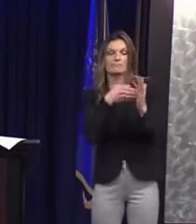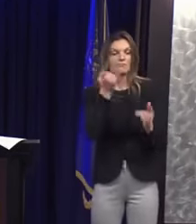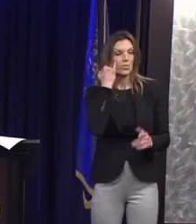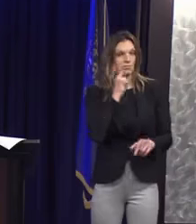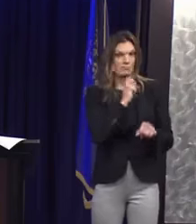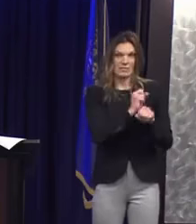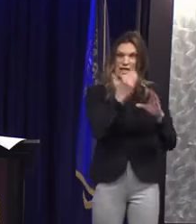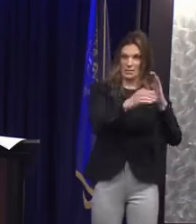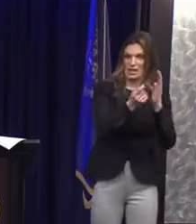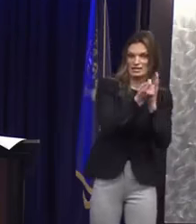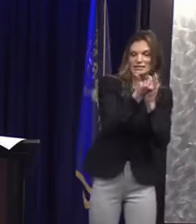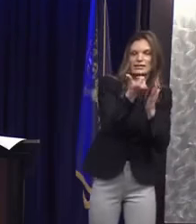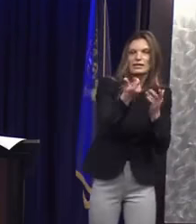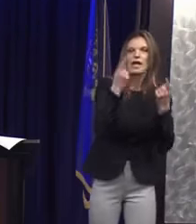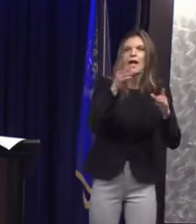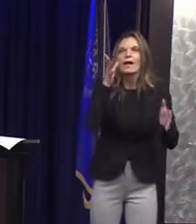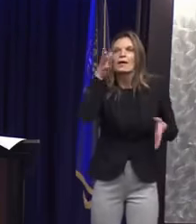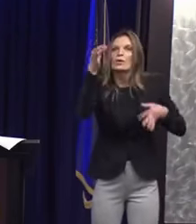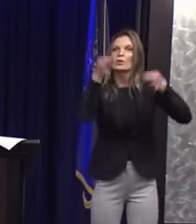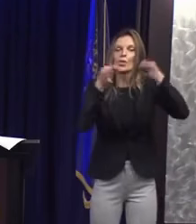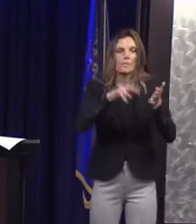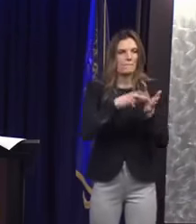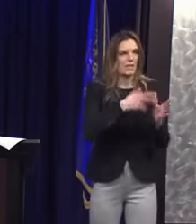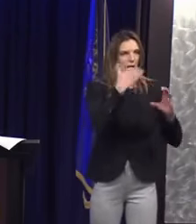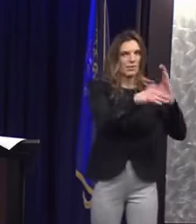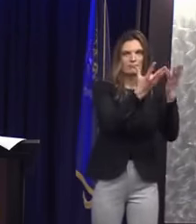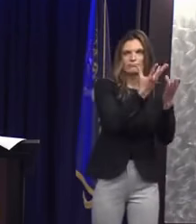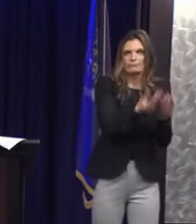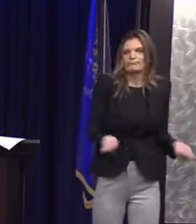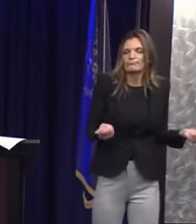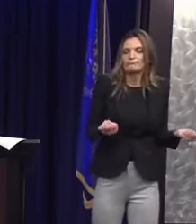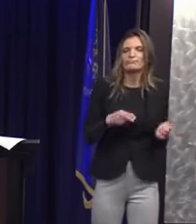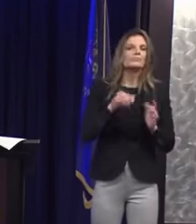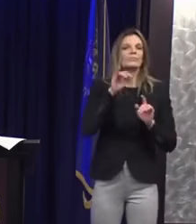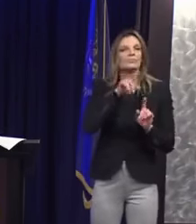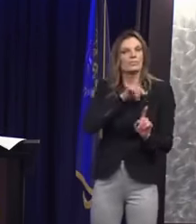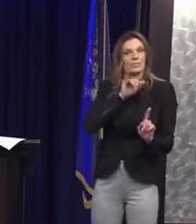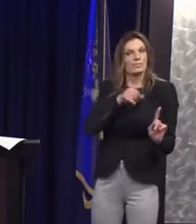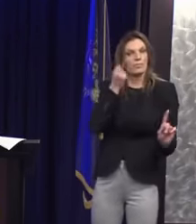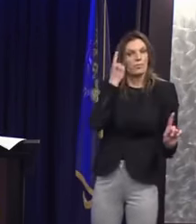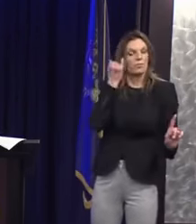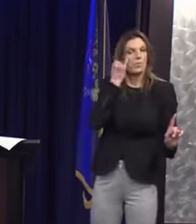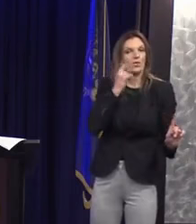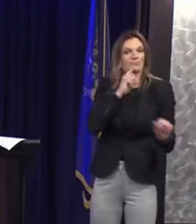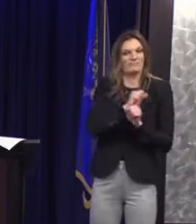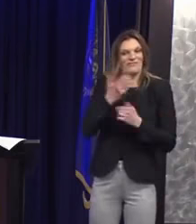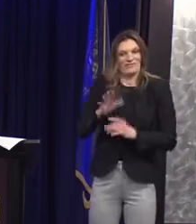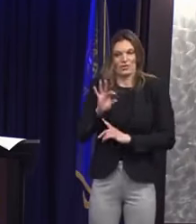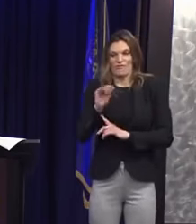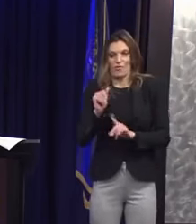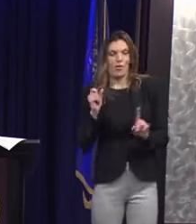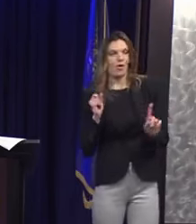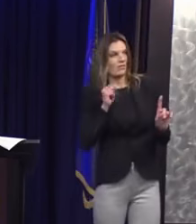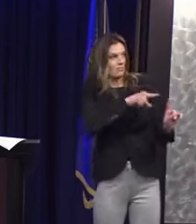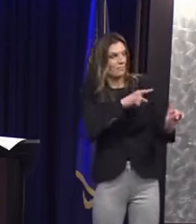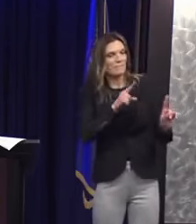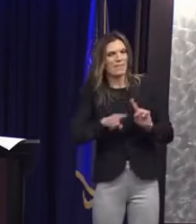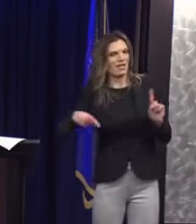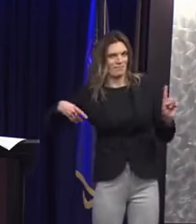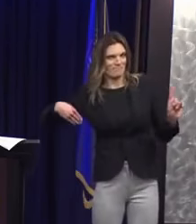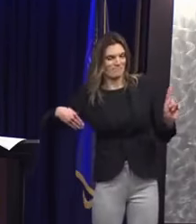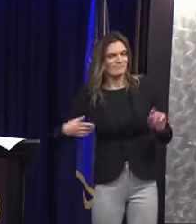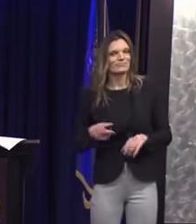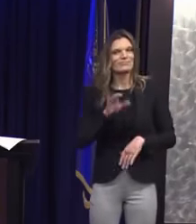were responsive to a FOIA request. Now, when emails are deleted or when they were